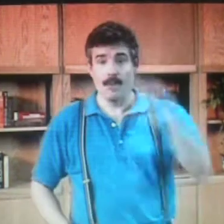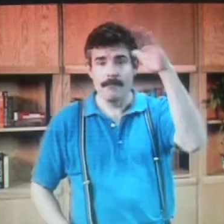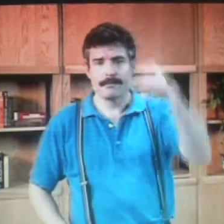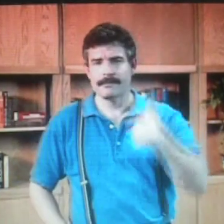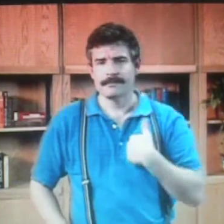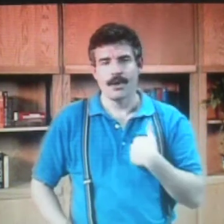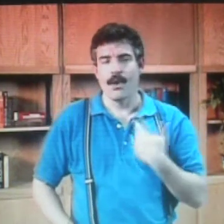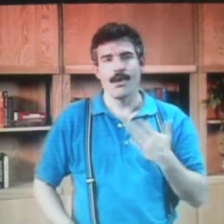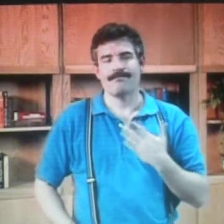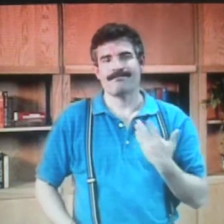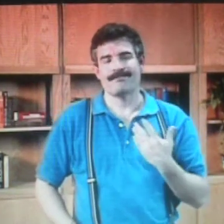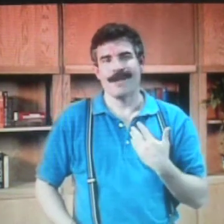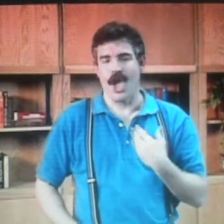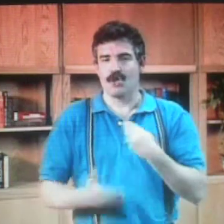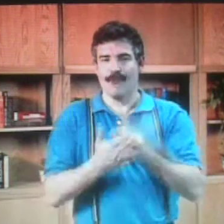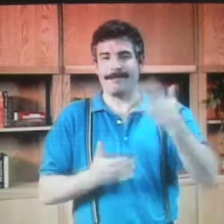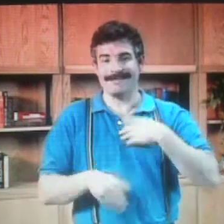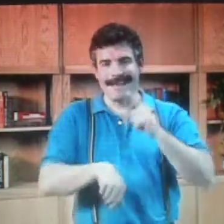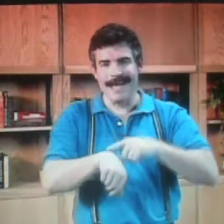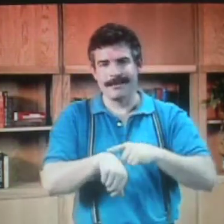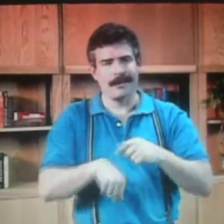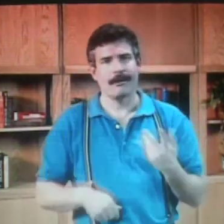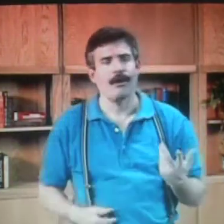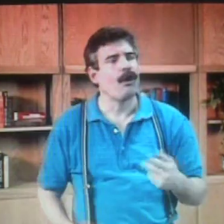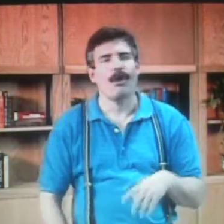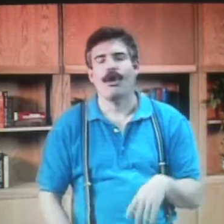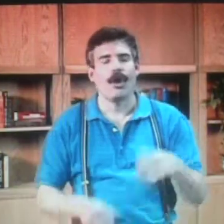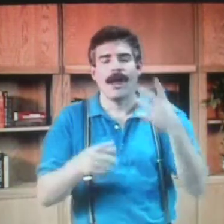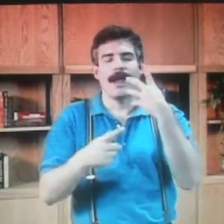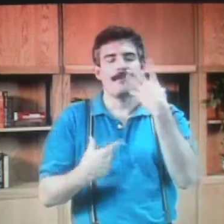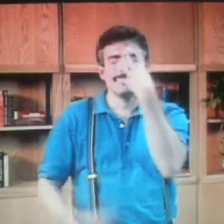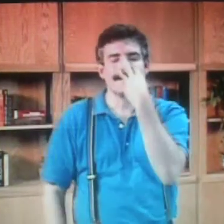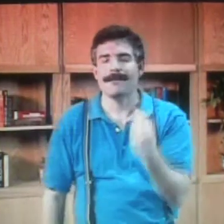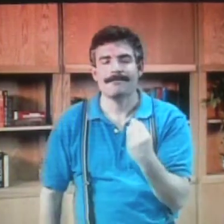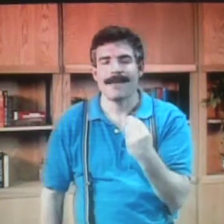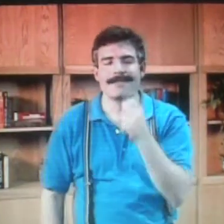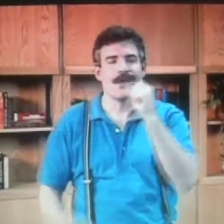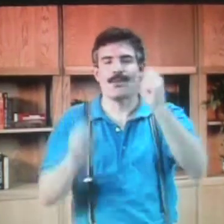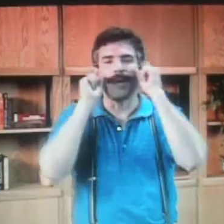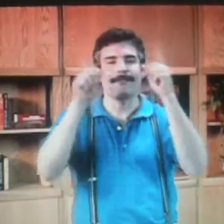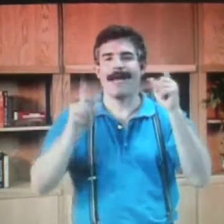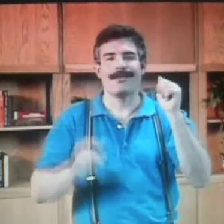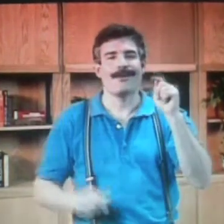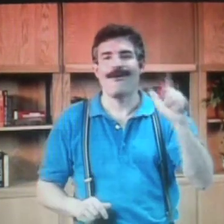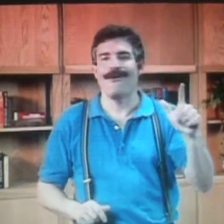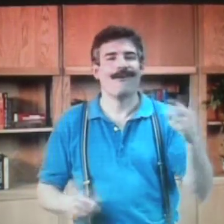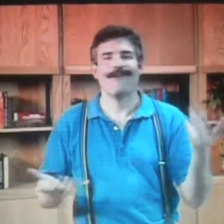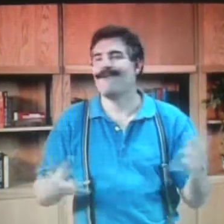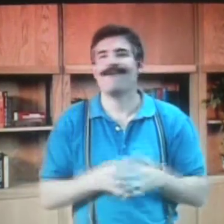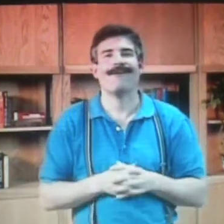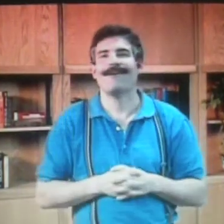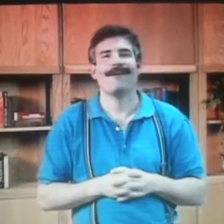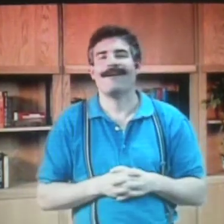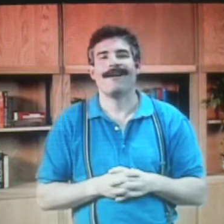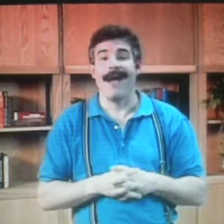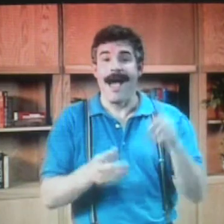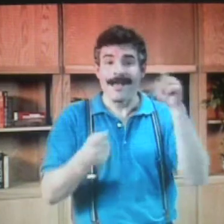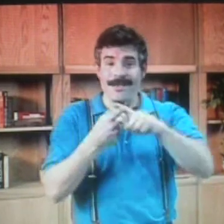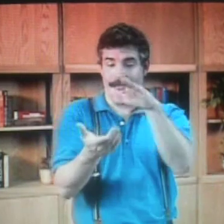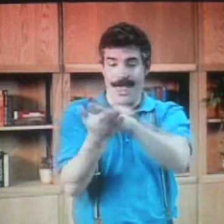Because growing up, I wasted my time. I was asleep. I was not awake. I was not